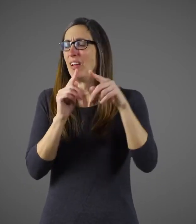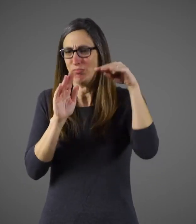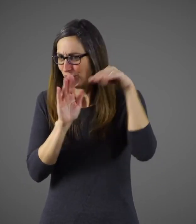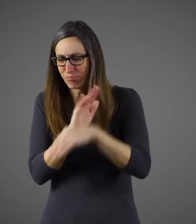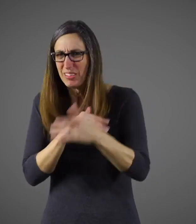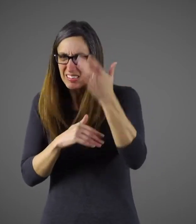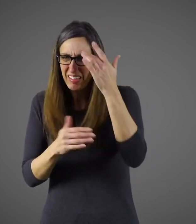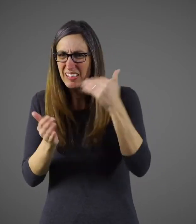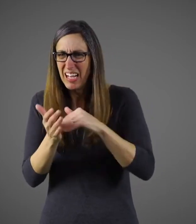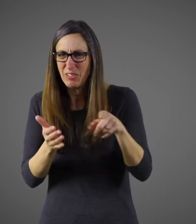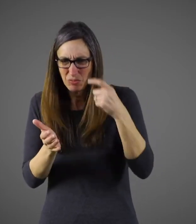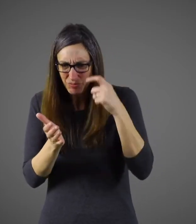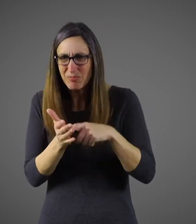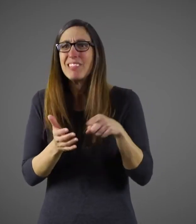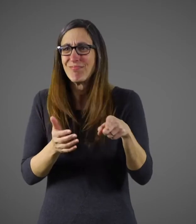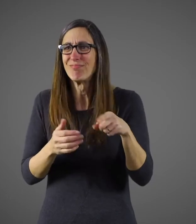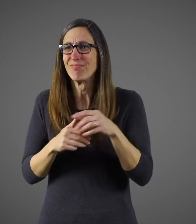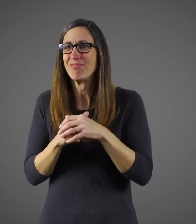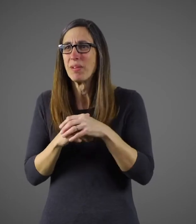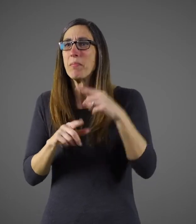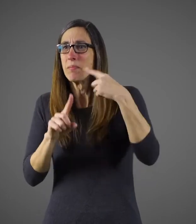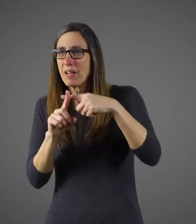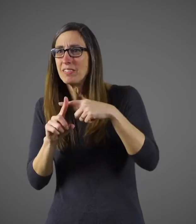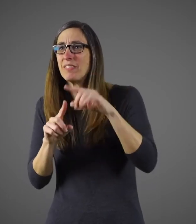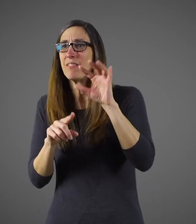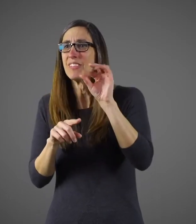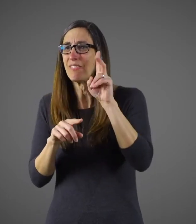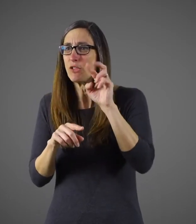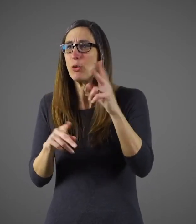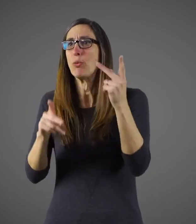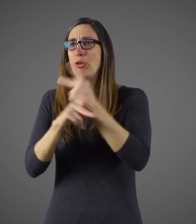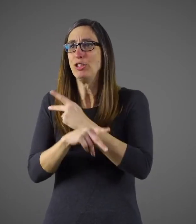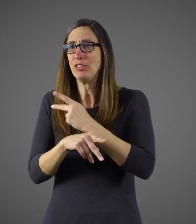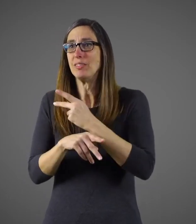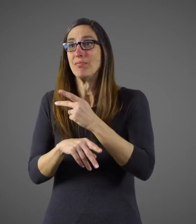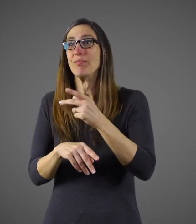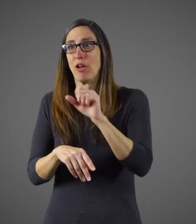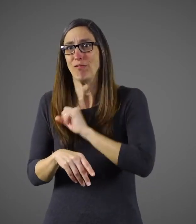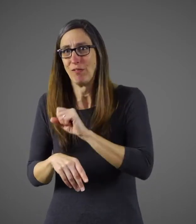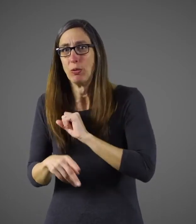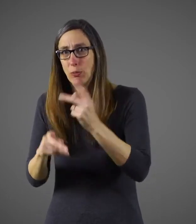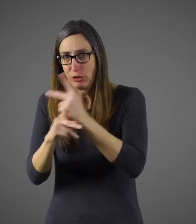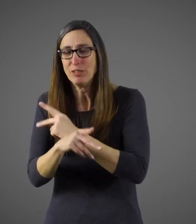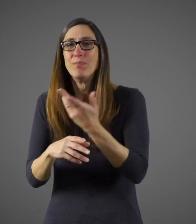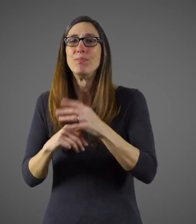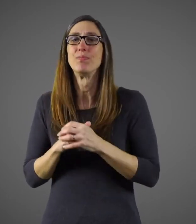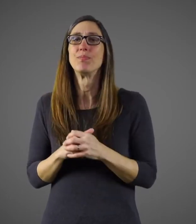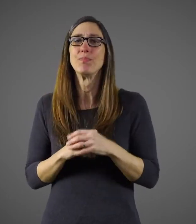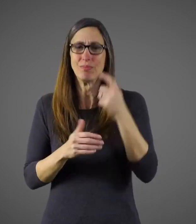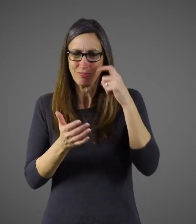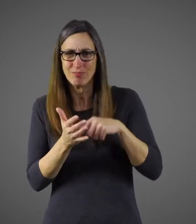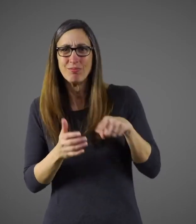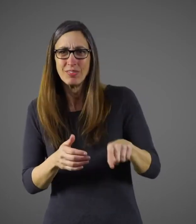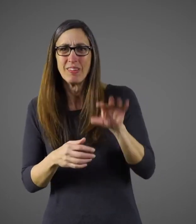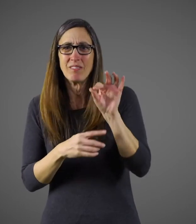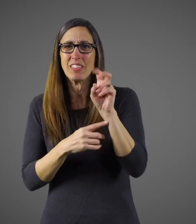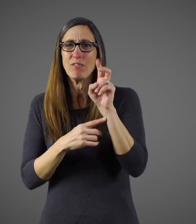better and then change and get worse again. If fever returns or coughing becomes worse. If there's a fever